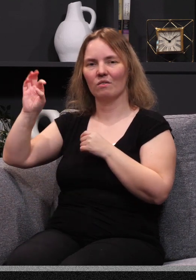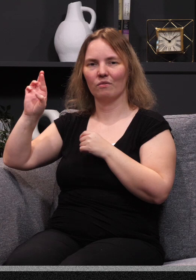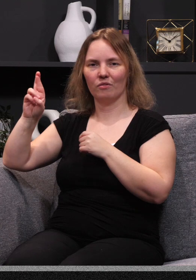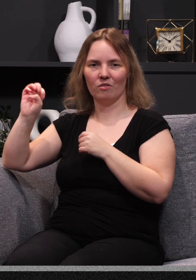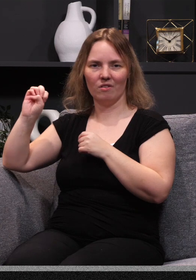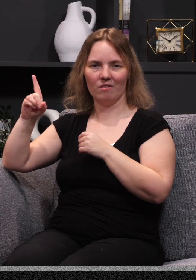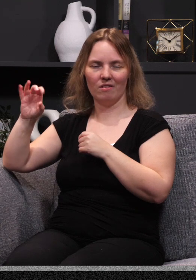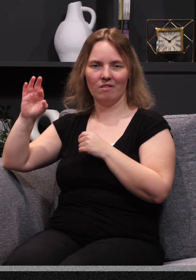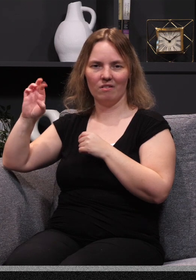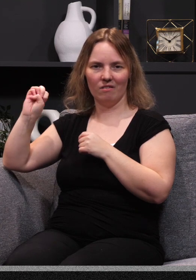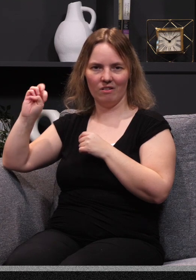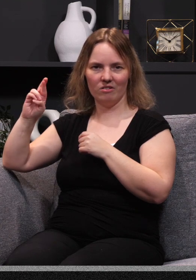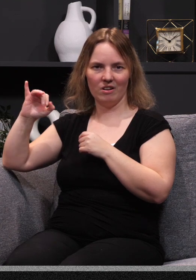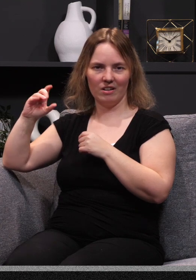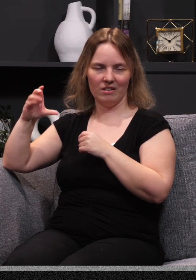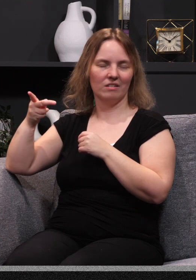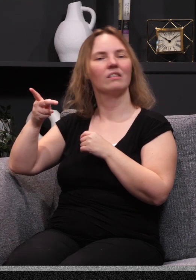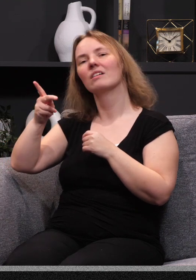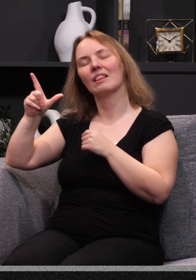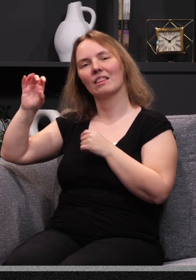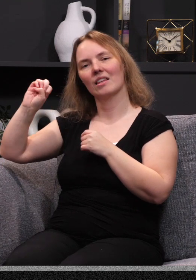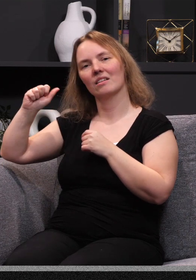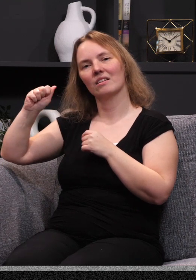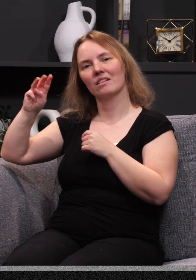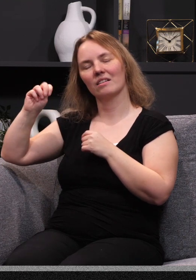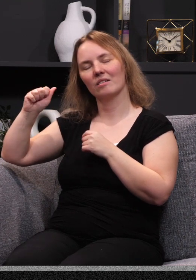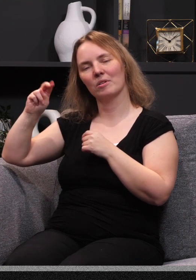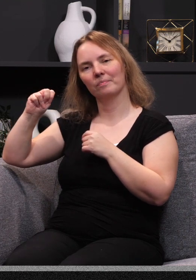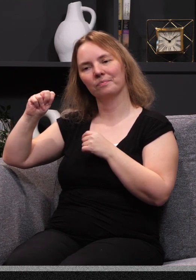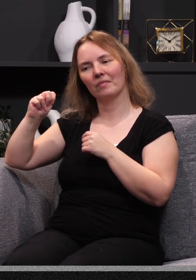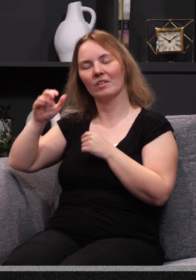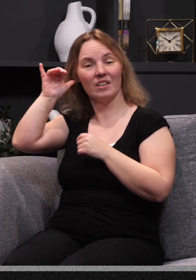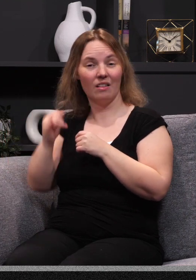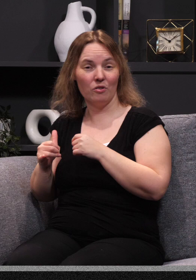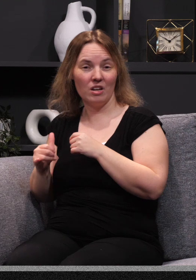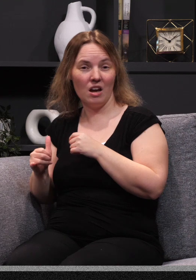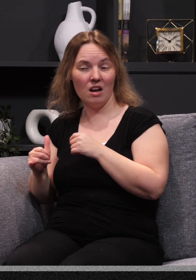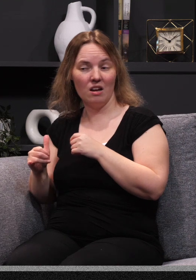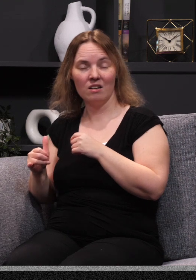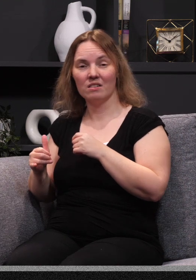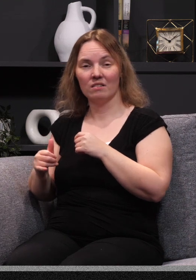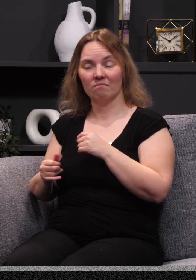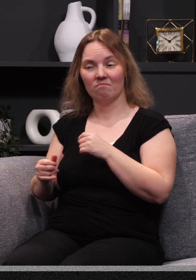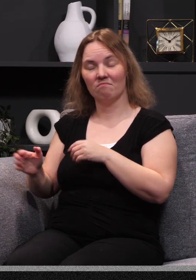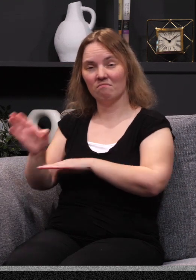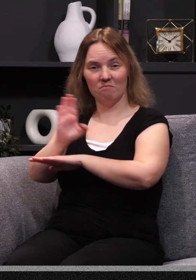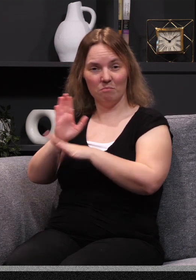Frederick Lehman was a California businessman who lost everything in his business at one time. And all he